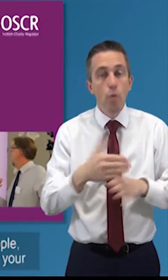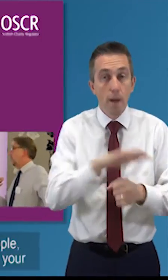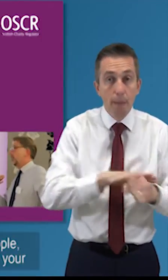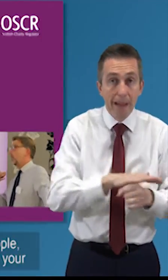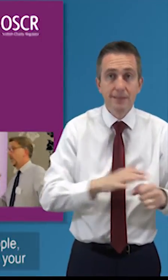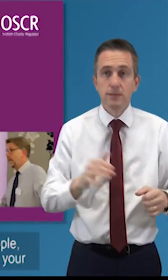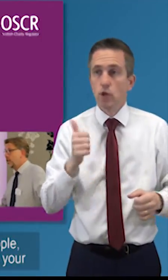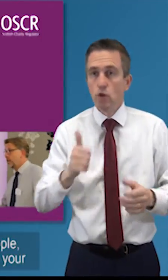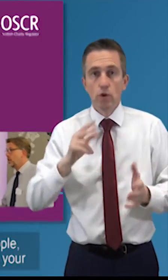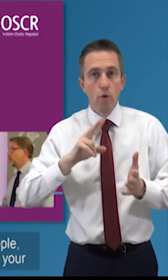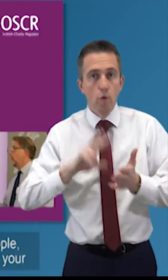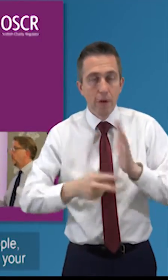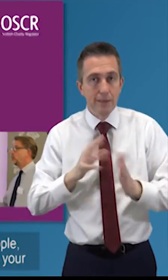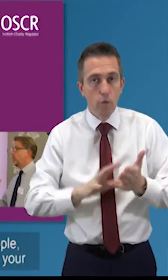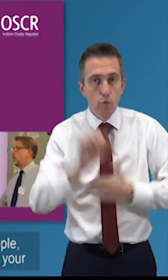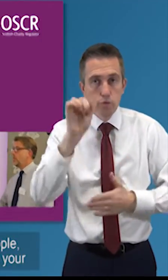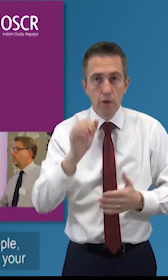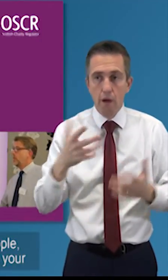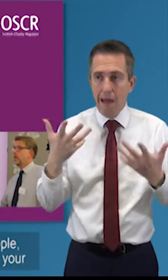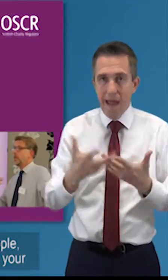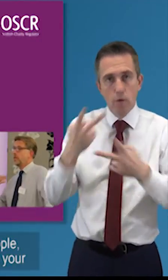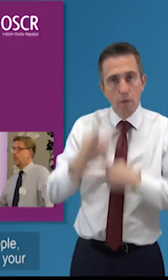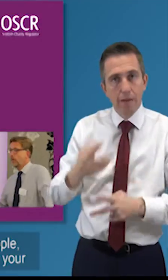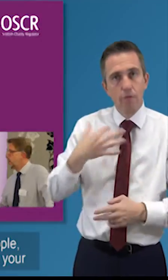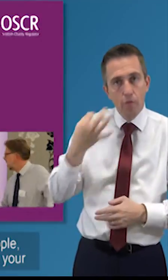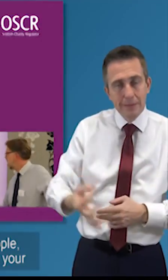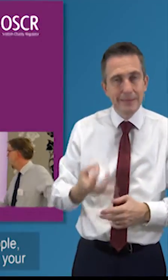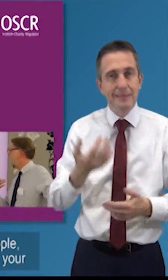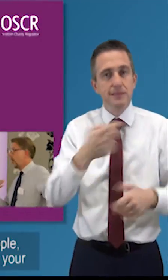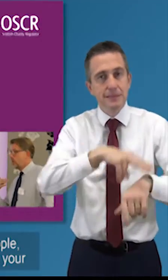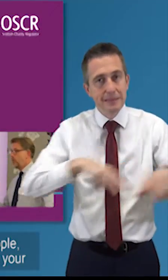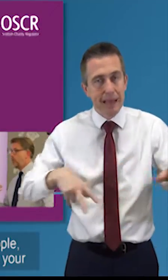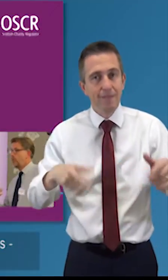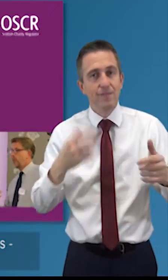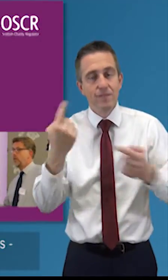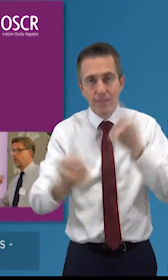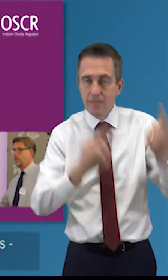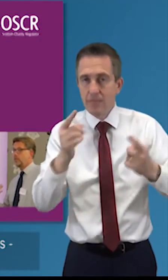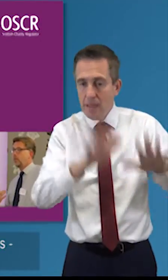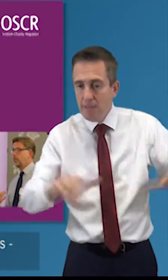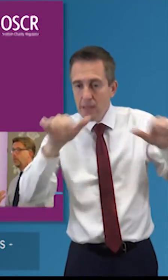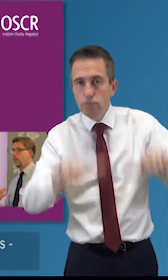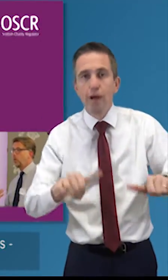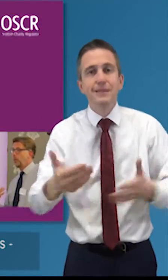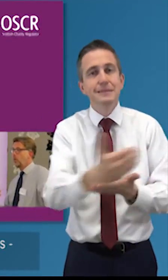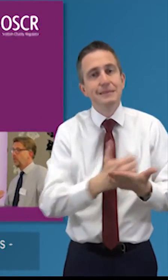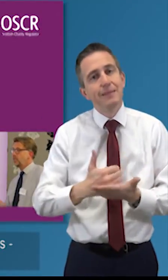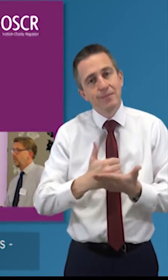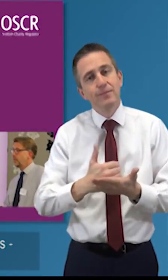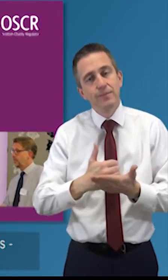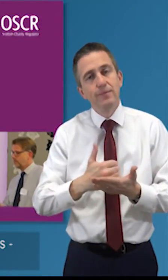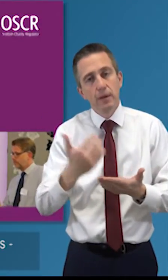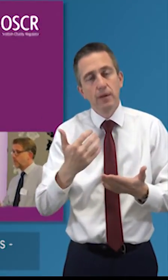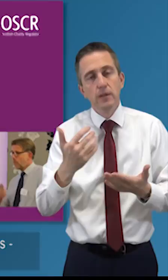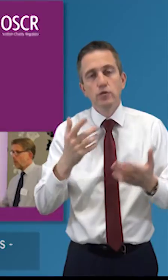about organizational culture how you treat your people how you treat your volunteers and how you treat your employees and employment employment law